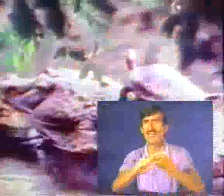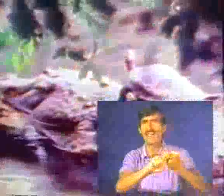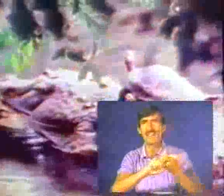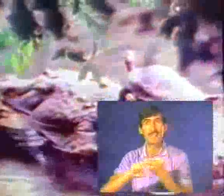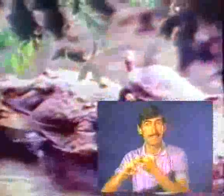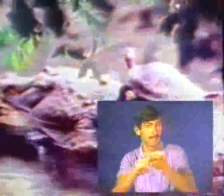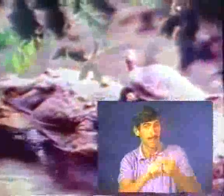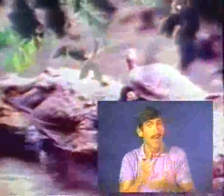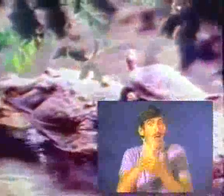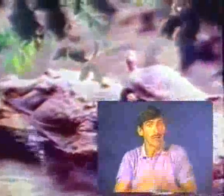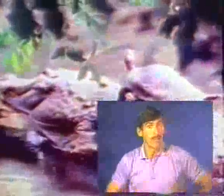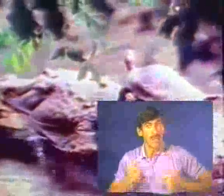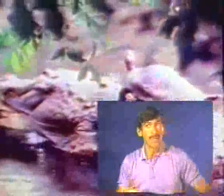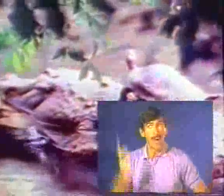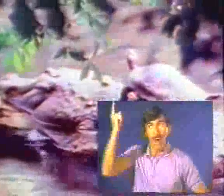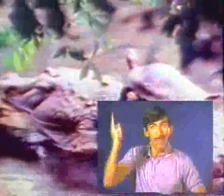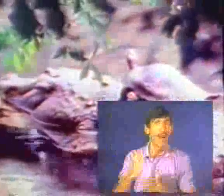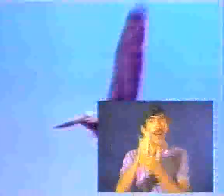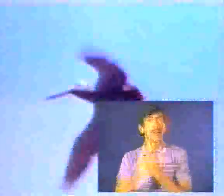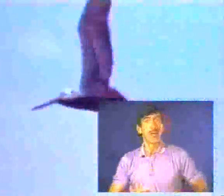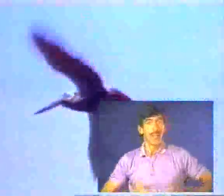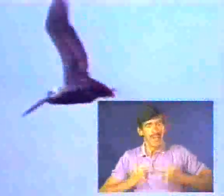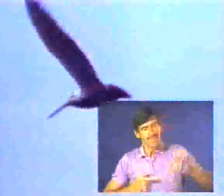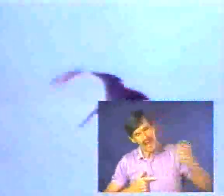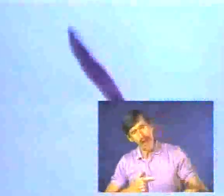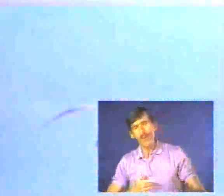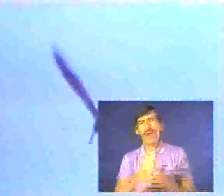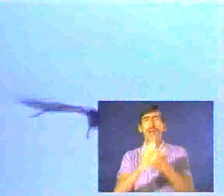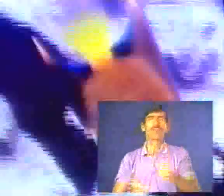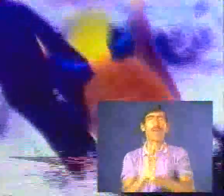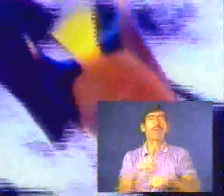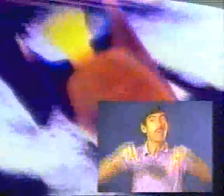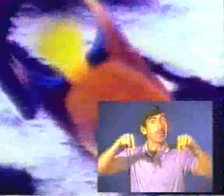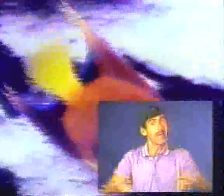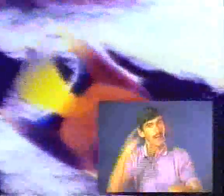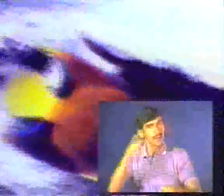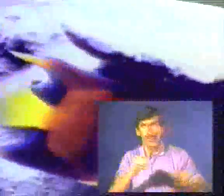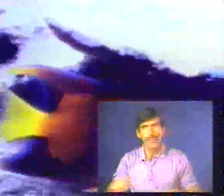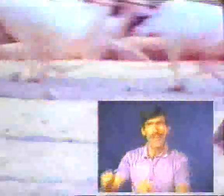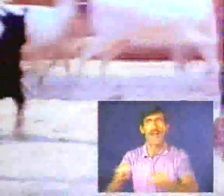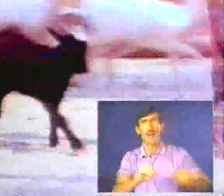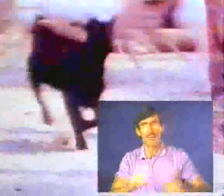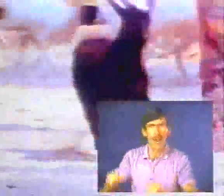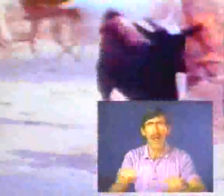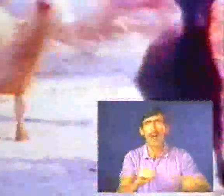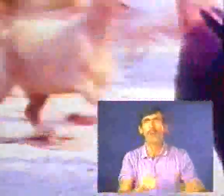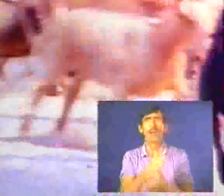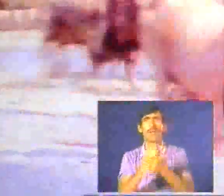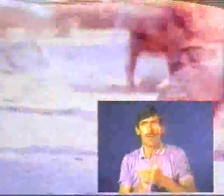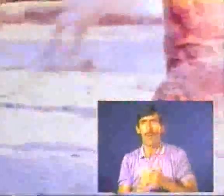Some live up. Some live down. Some use lakes to get around. Some